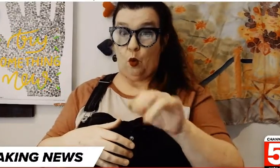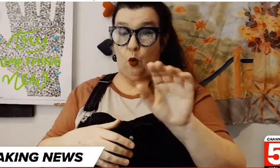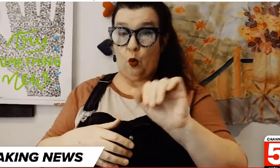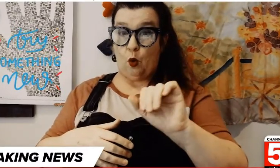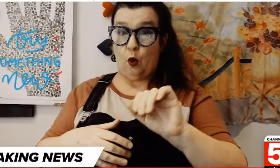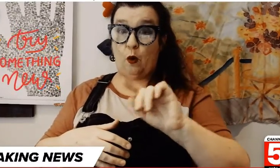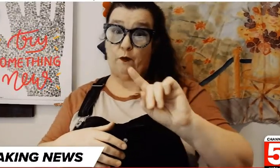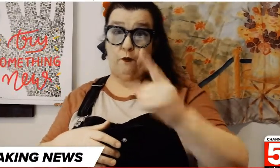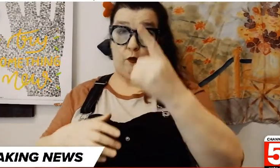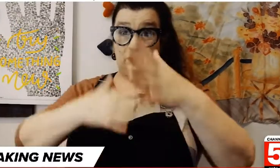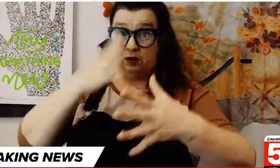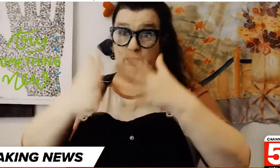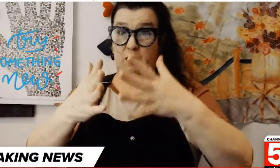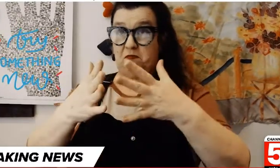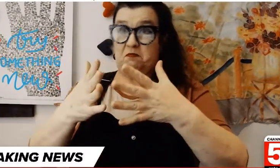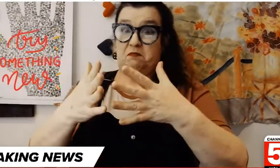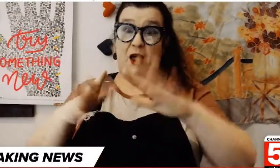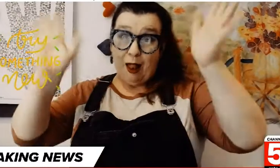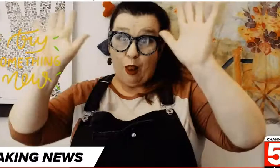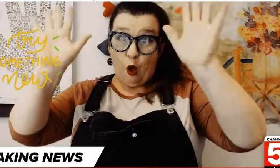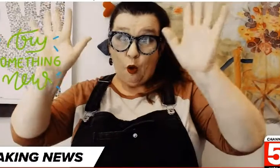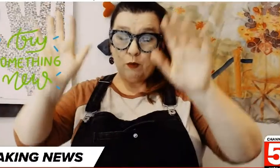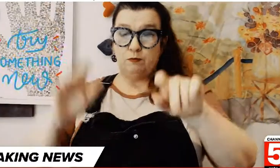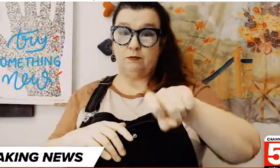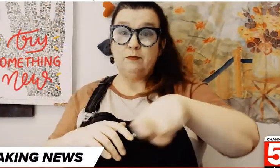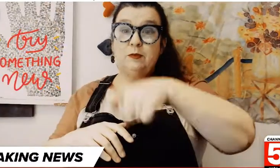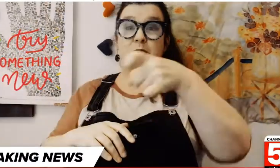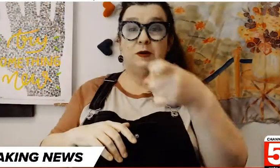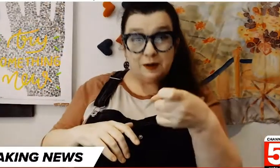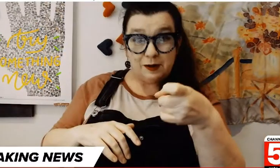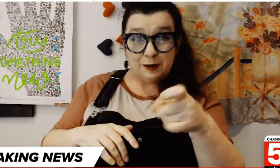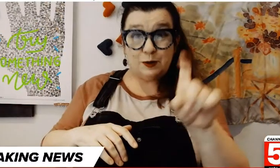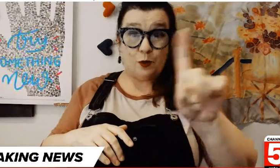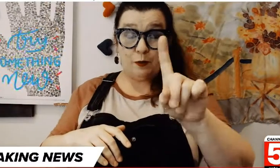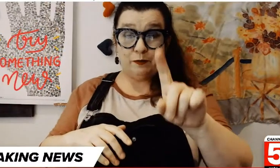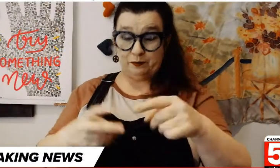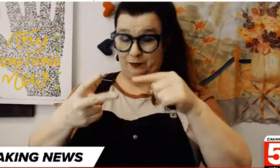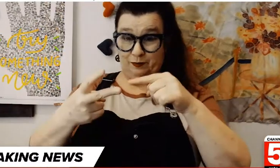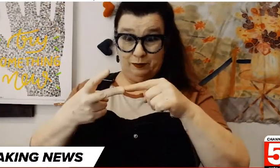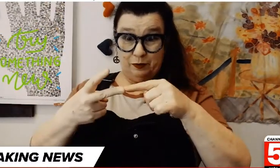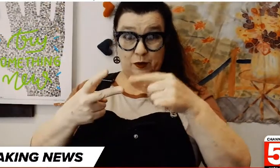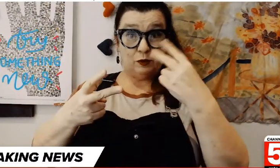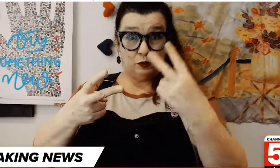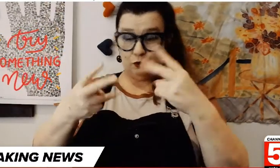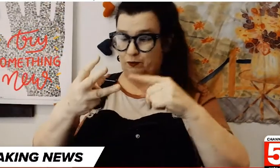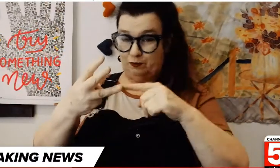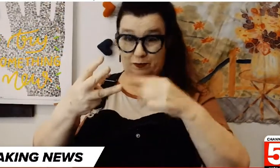next or the first sign was hello next what second